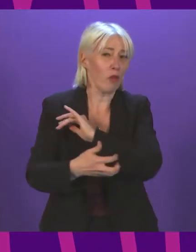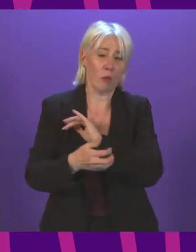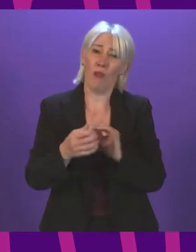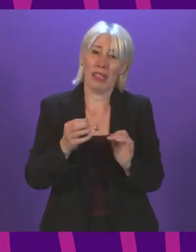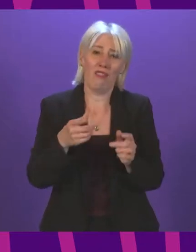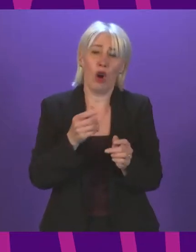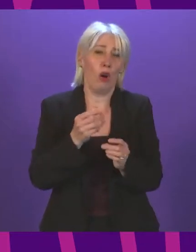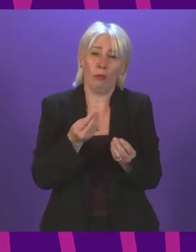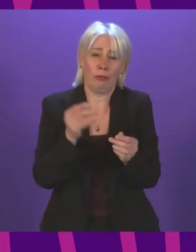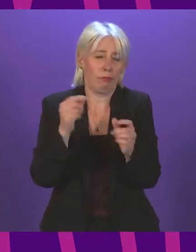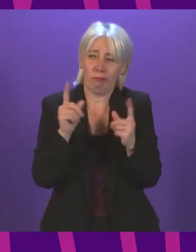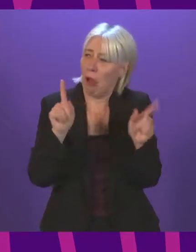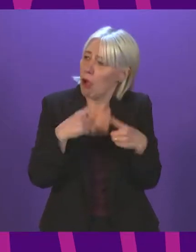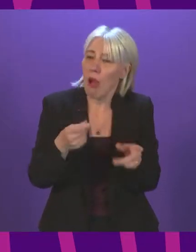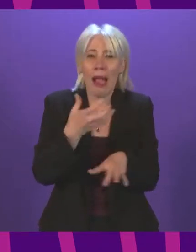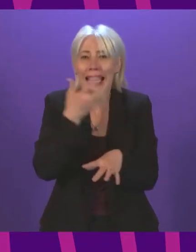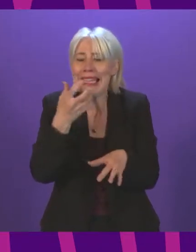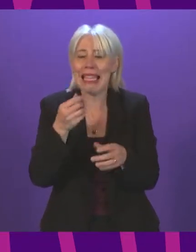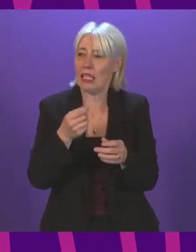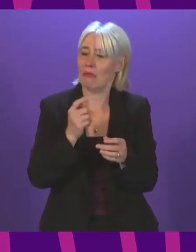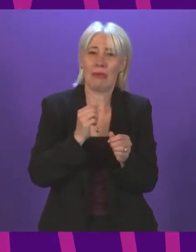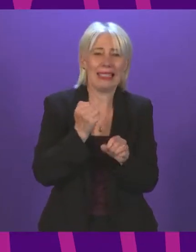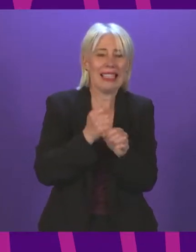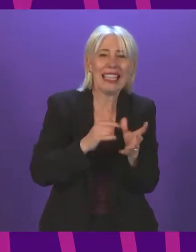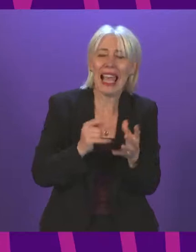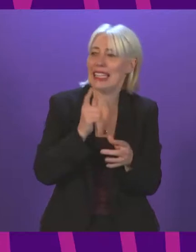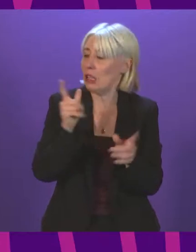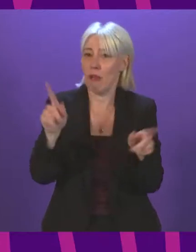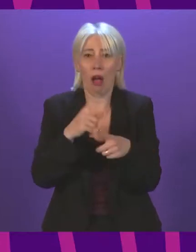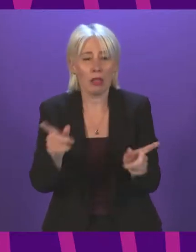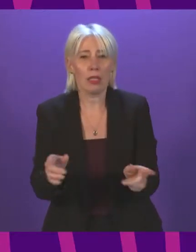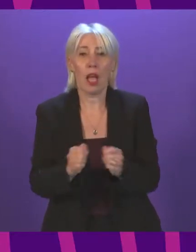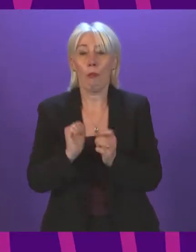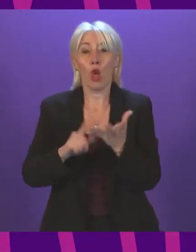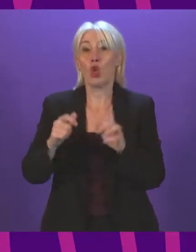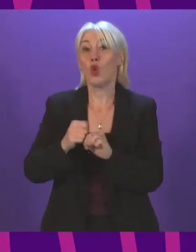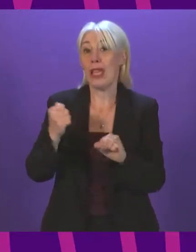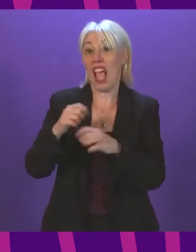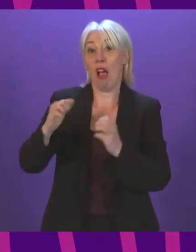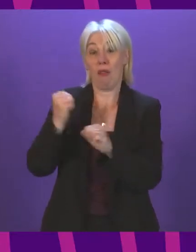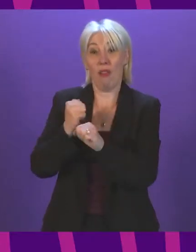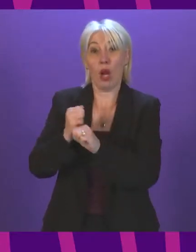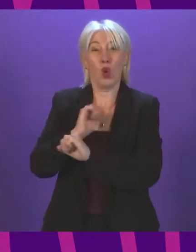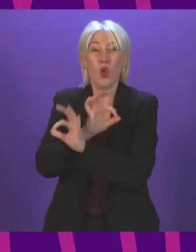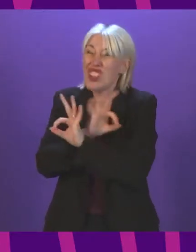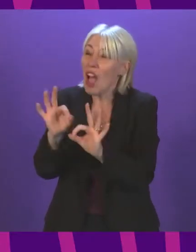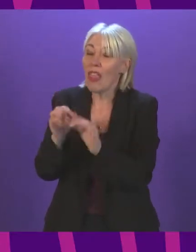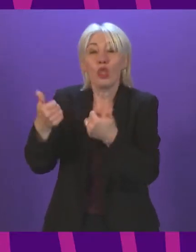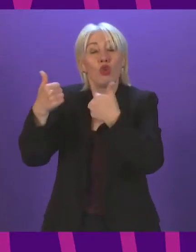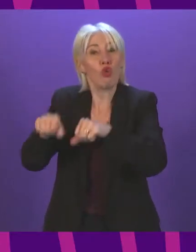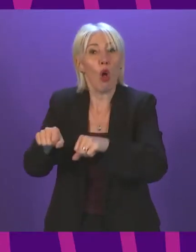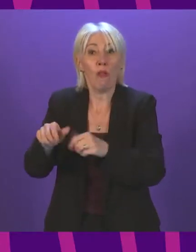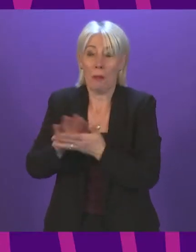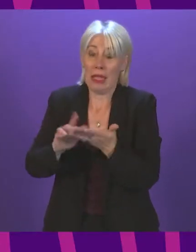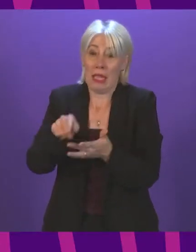go to exacerbate that. The actions by the UK Government will do nothing to resolve it and indeed make that situation even more precarious.